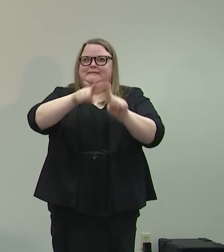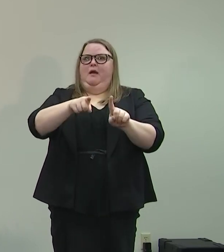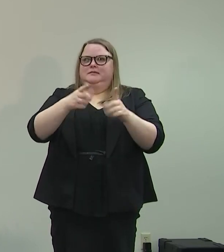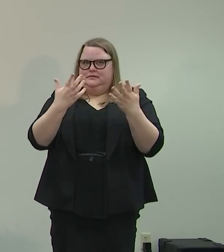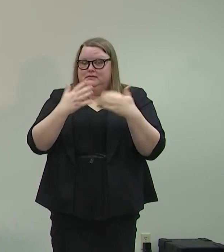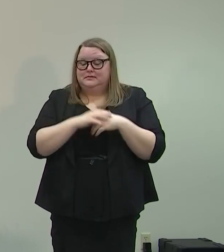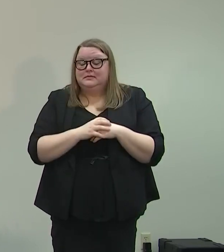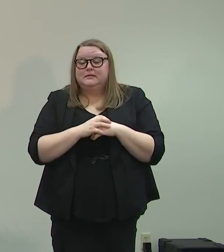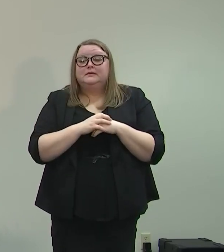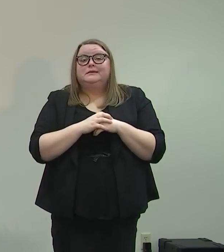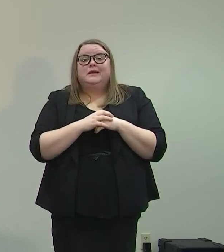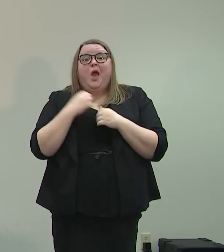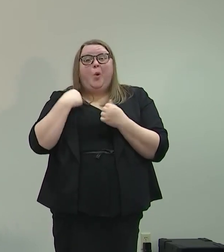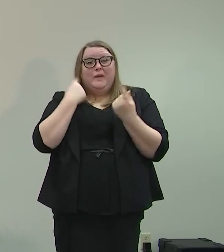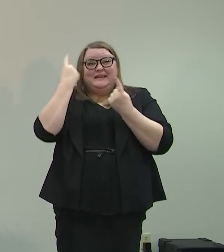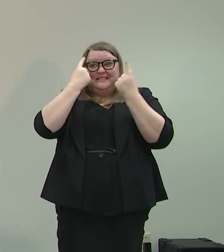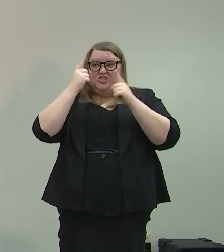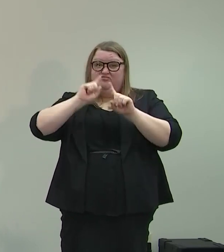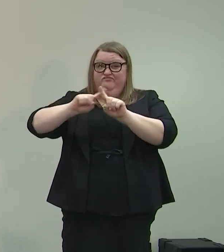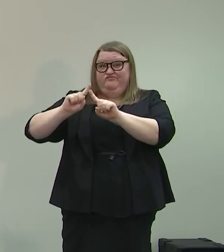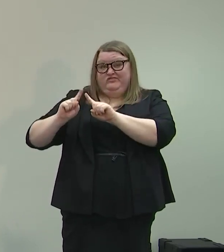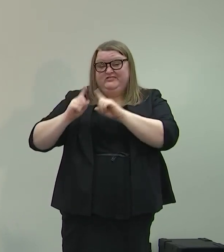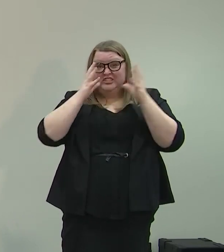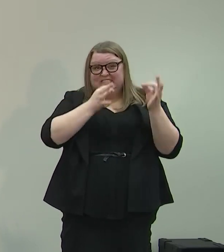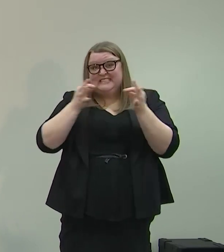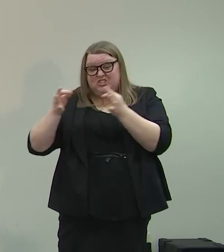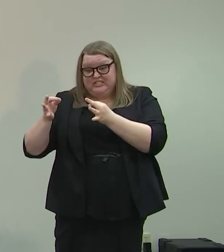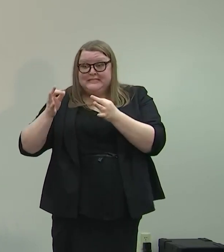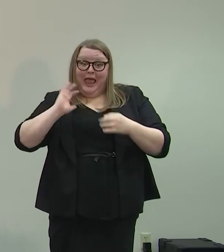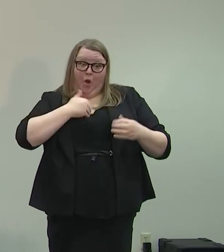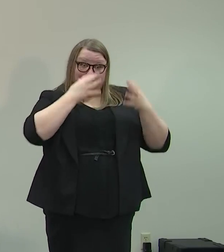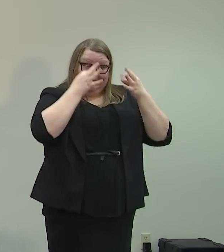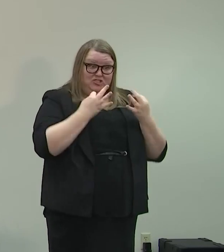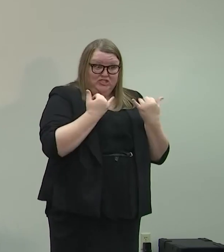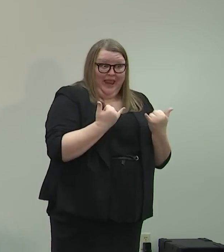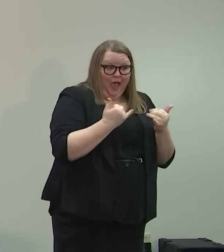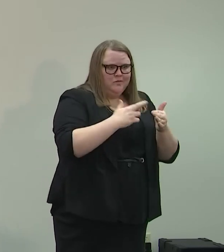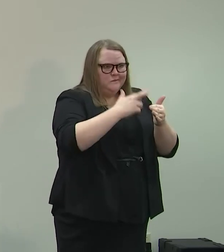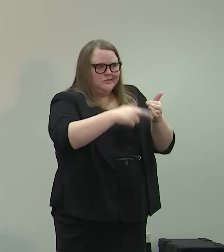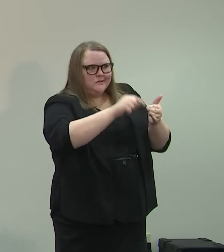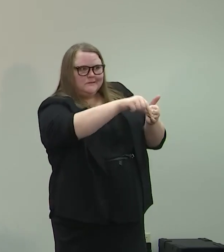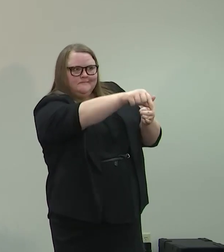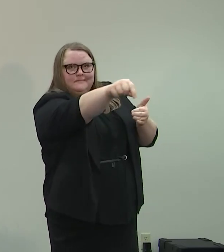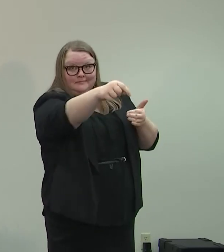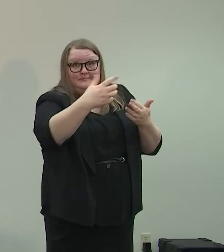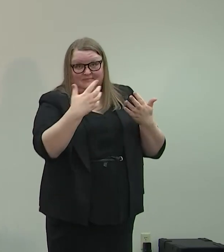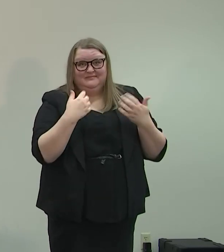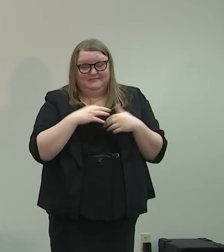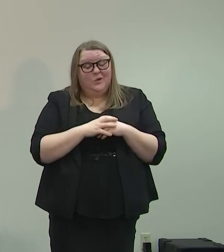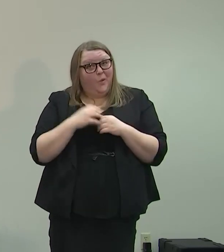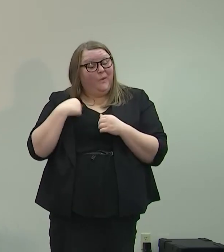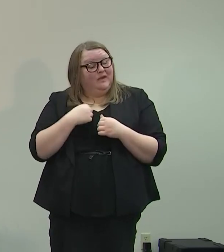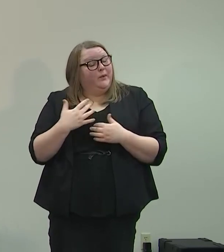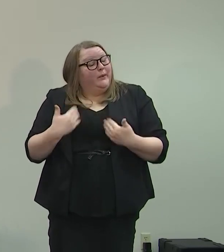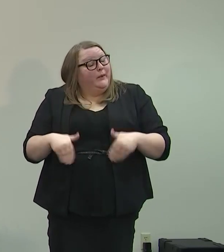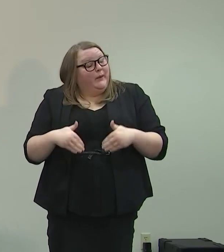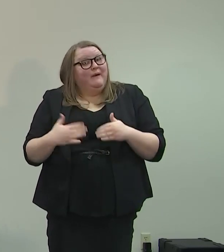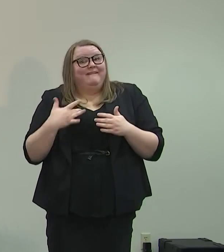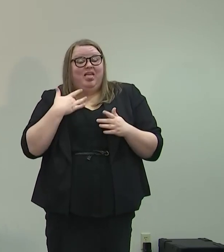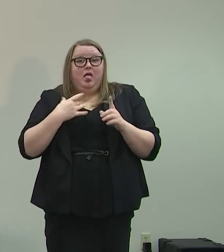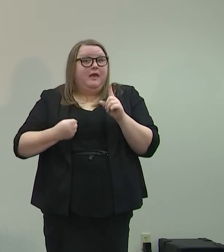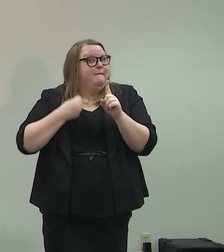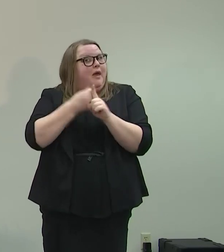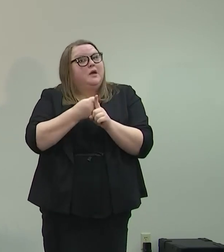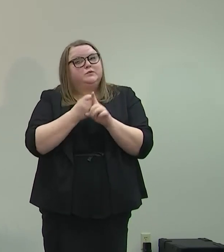consideration of consequences of decisions now and into the future. The impacts we felt have been real.